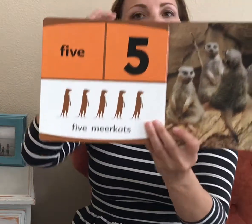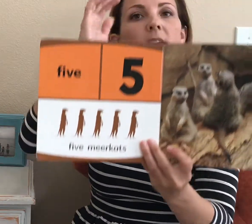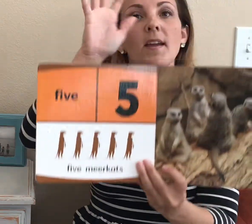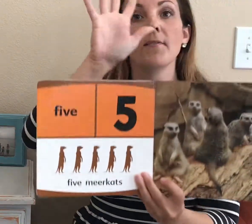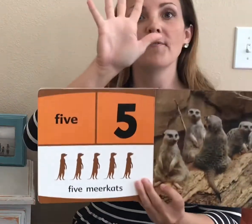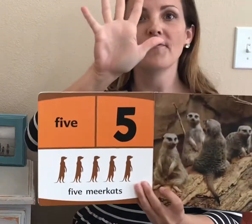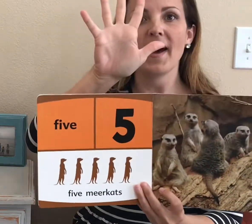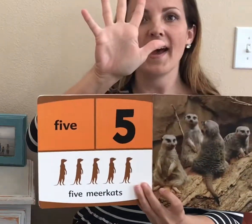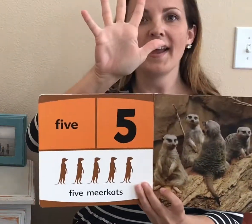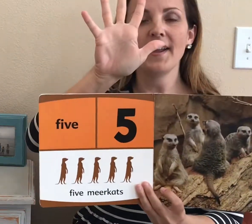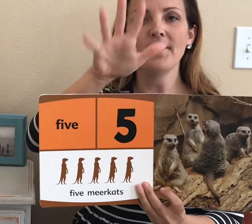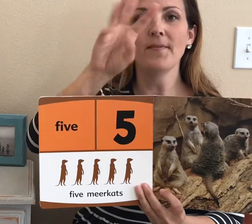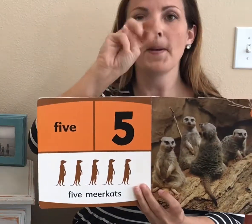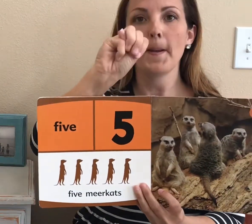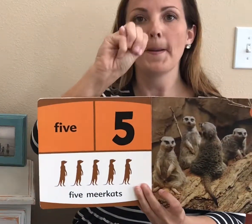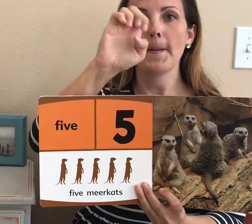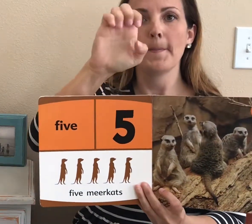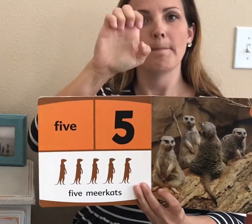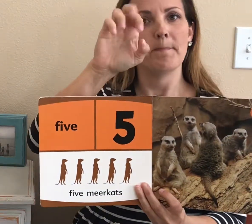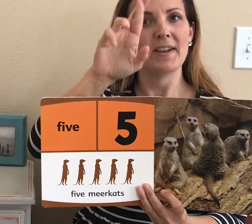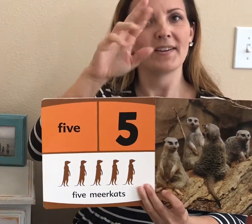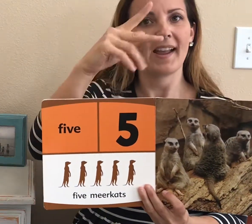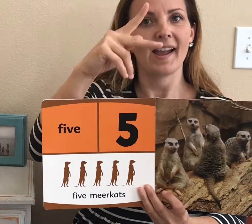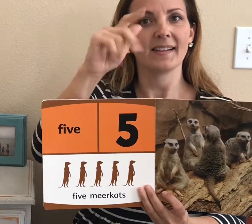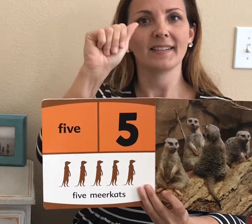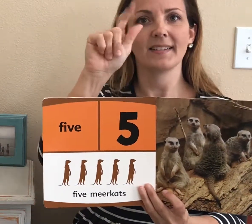Five meerkat.